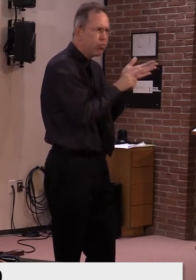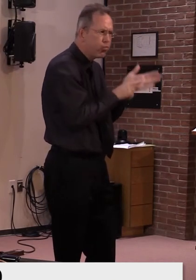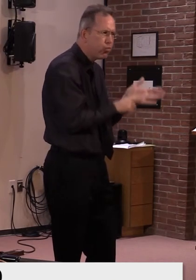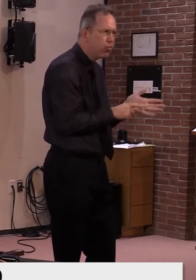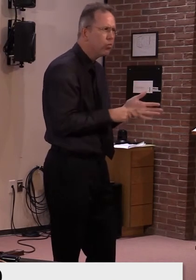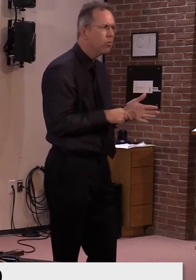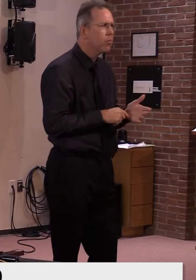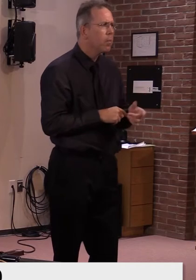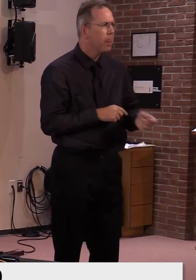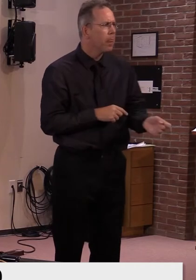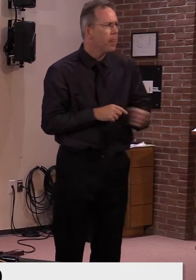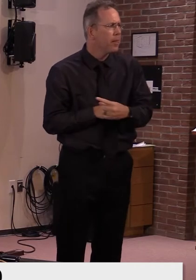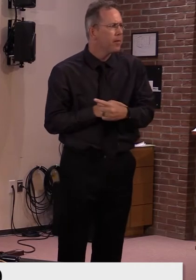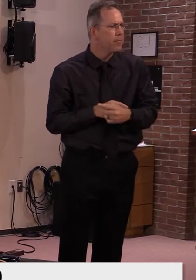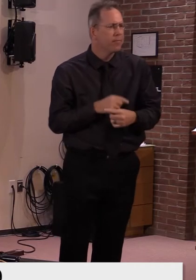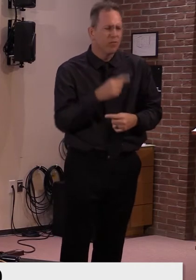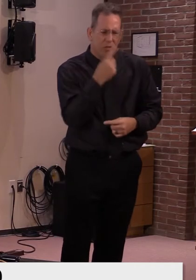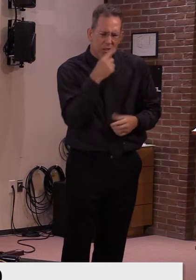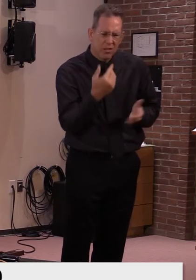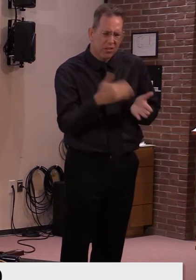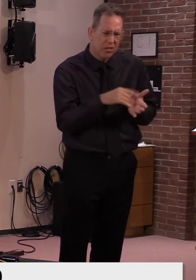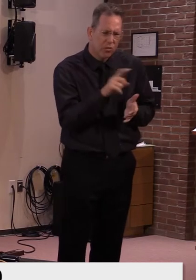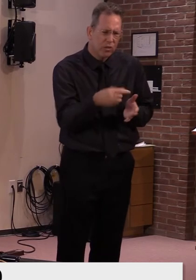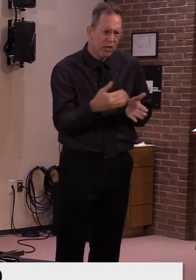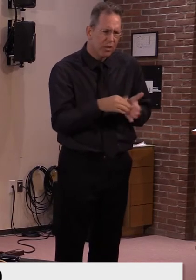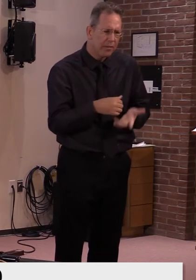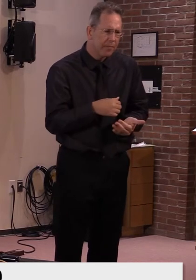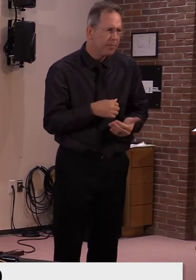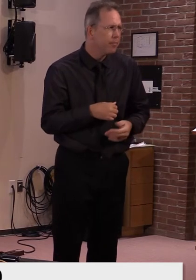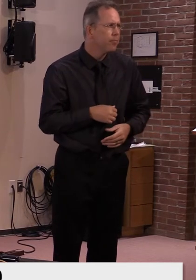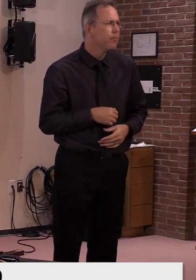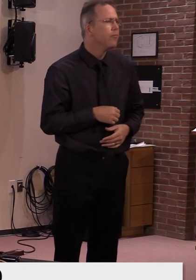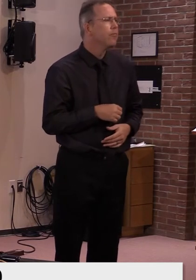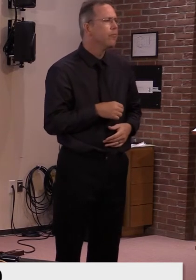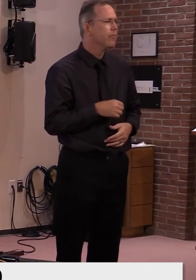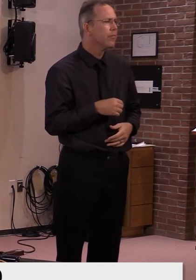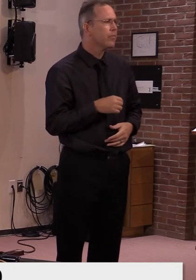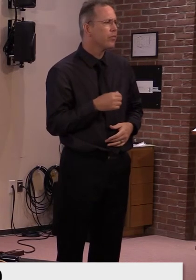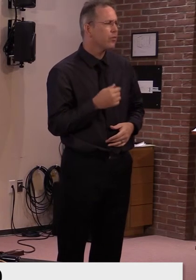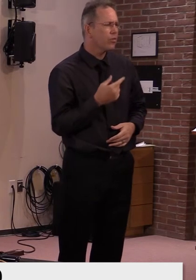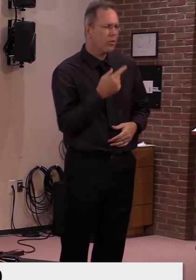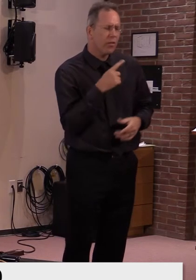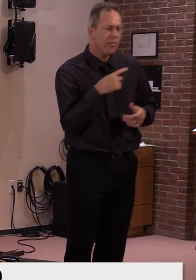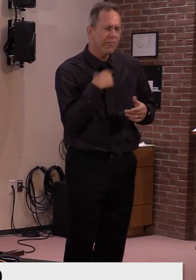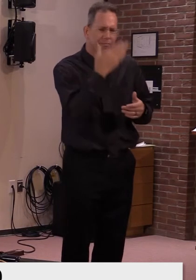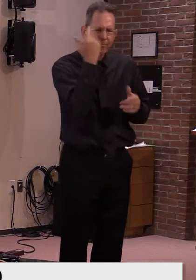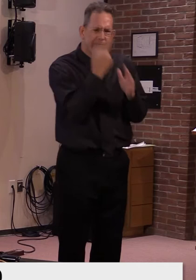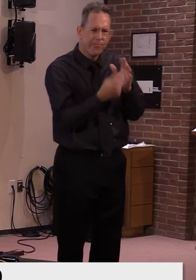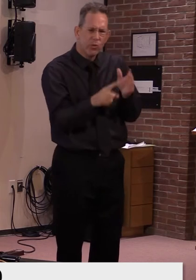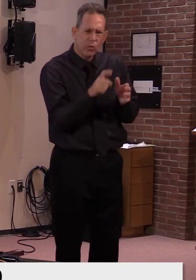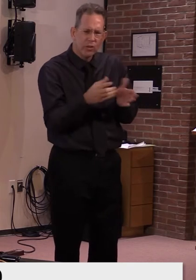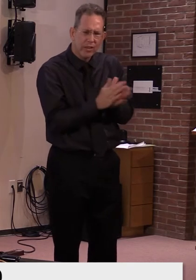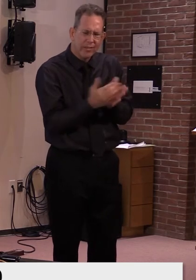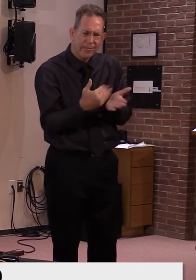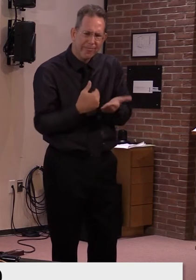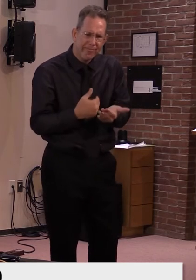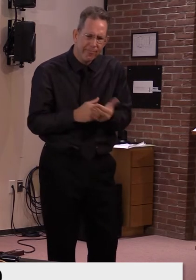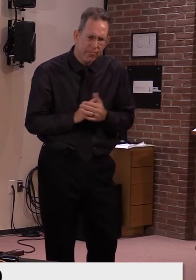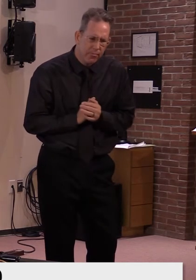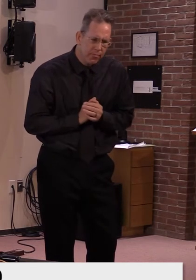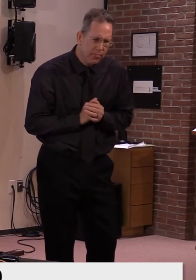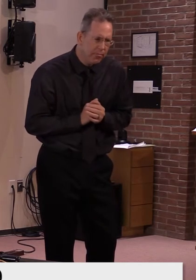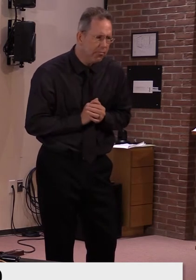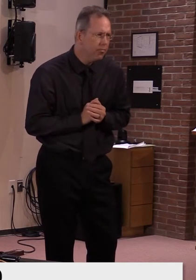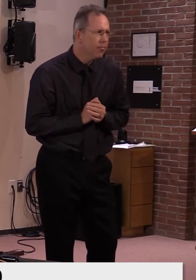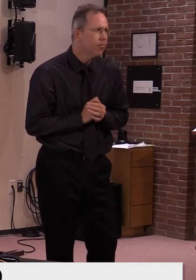um, and see what we can do with, with that question in terms of data that you need. Sure. just was wondering if you